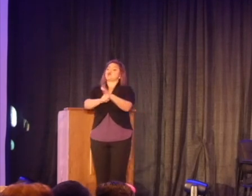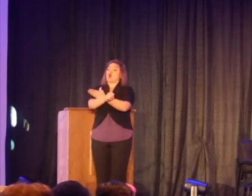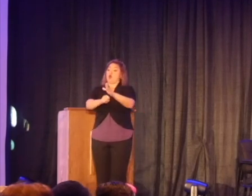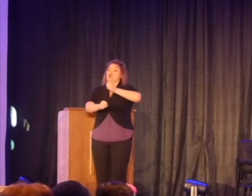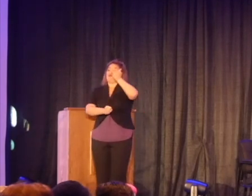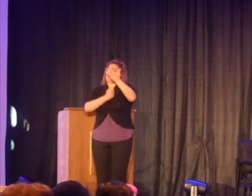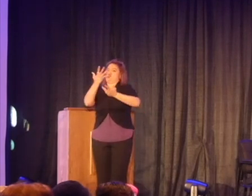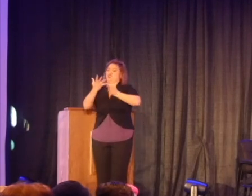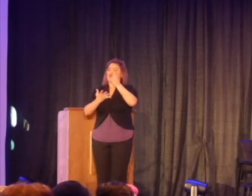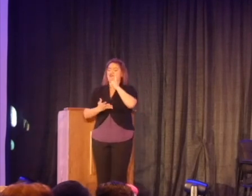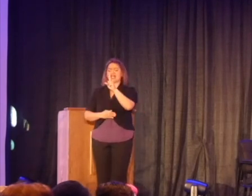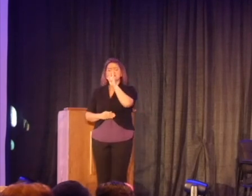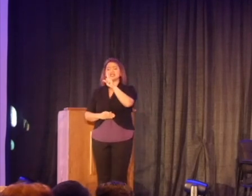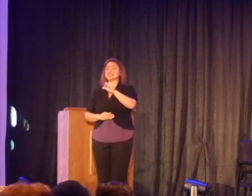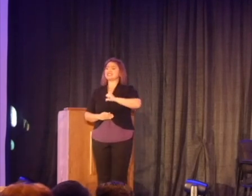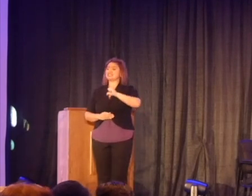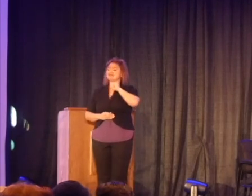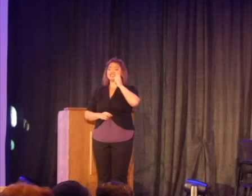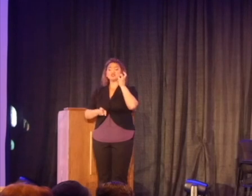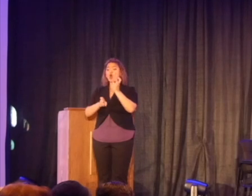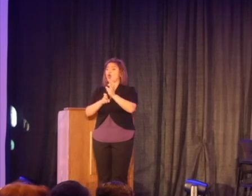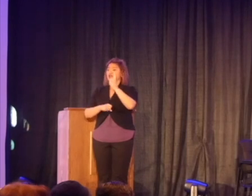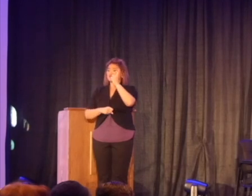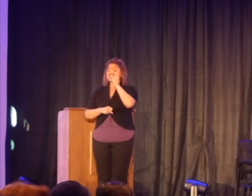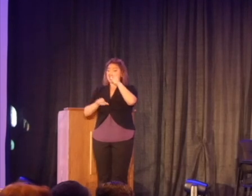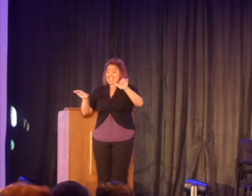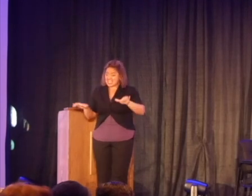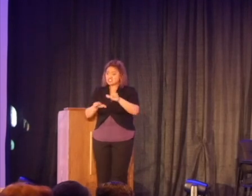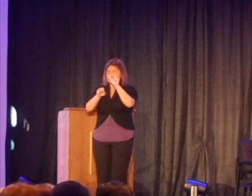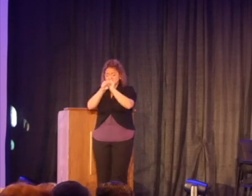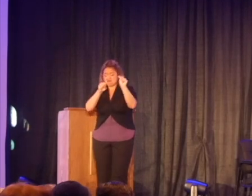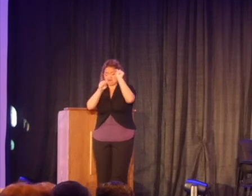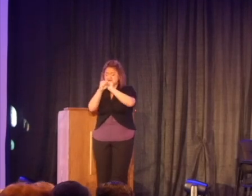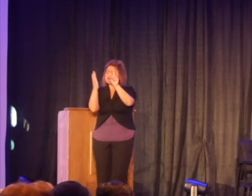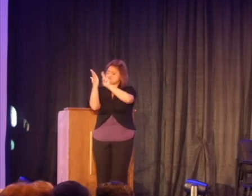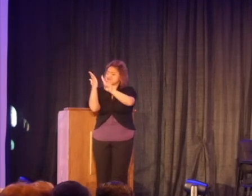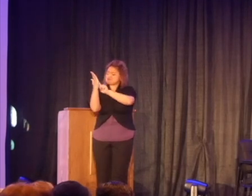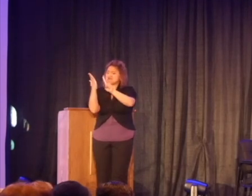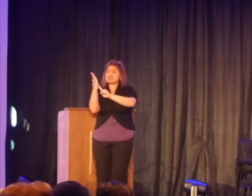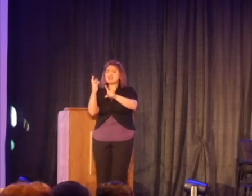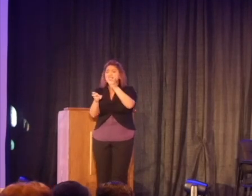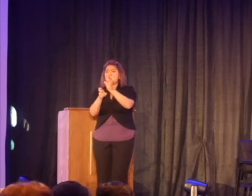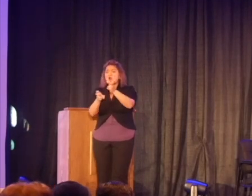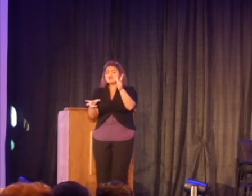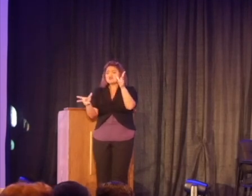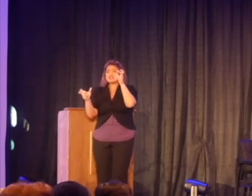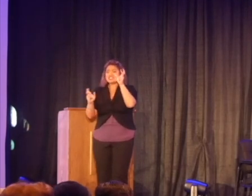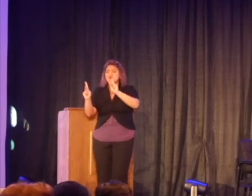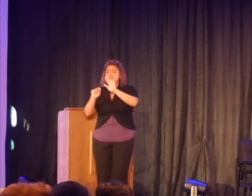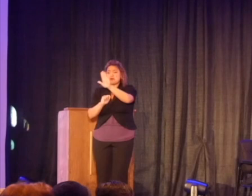I'm incredibly, it was hard because I had to do the work and do the research and it was hard to hear people's stories.